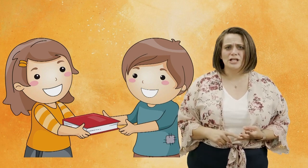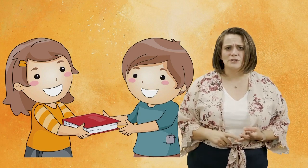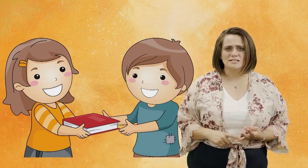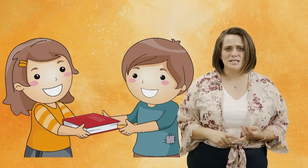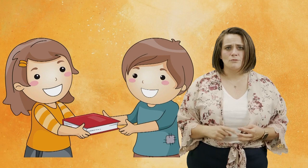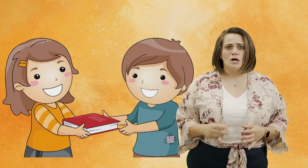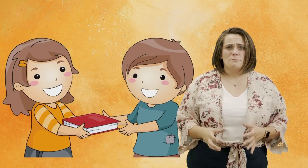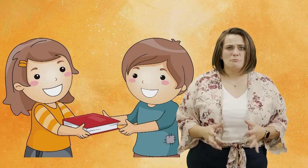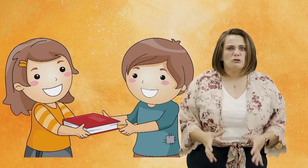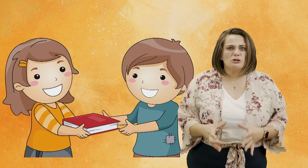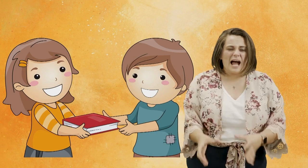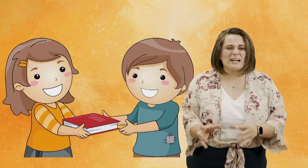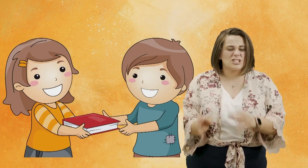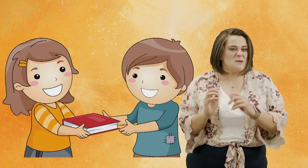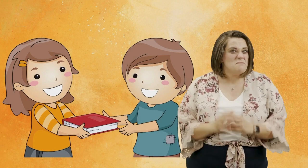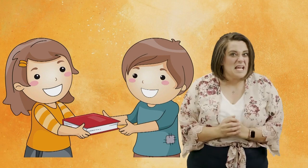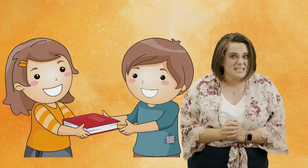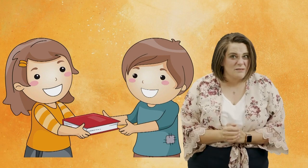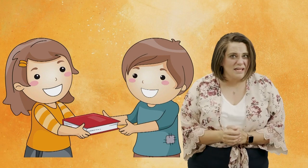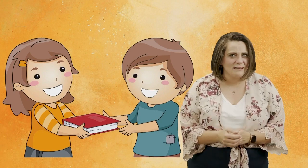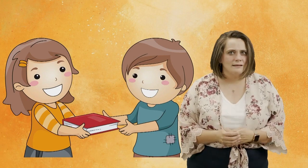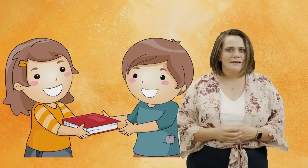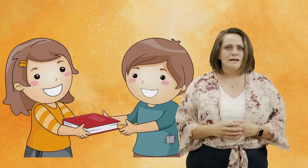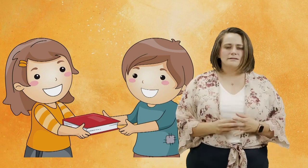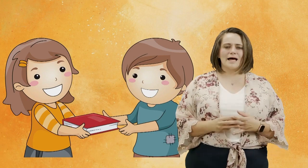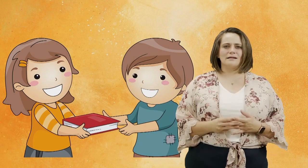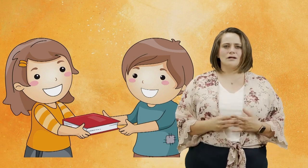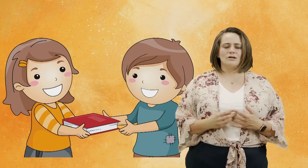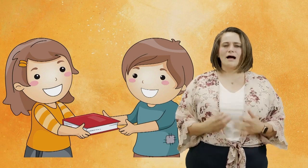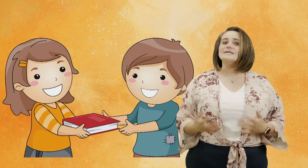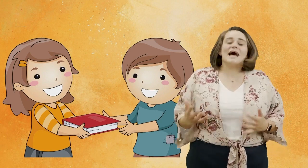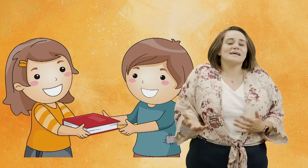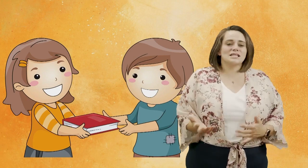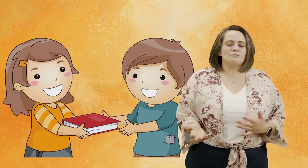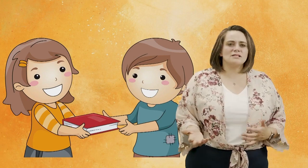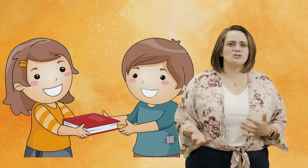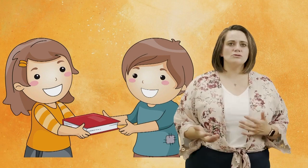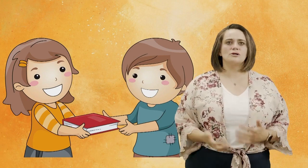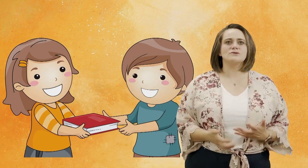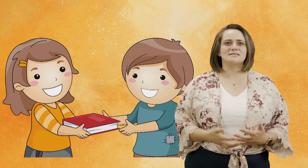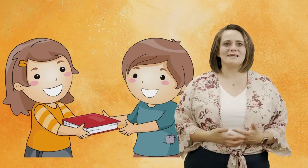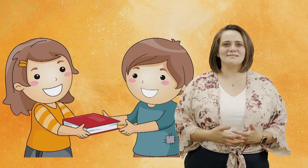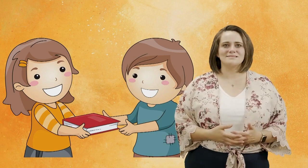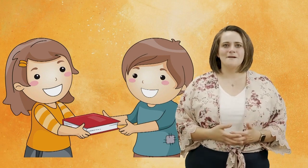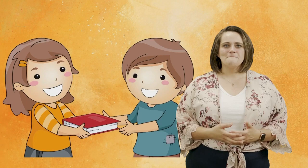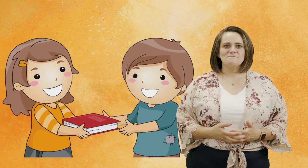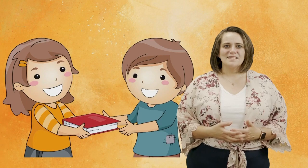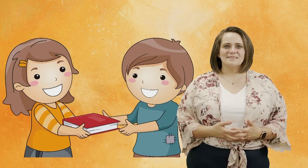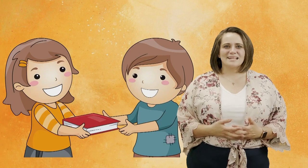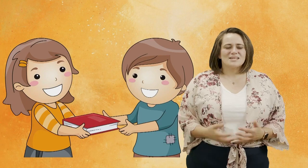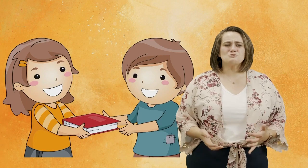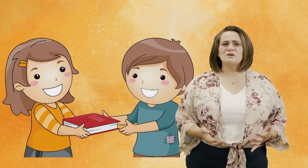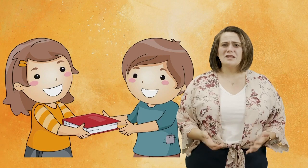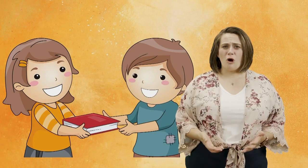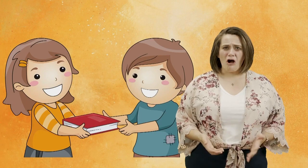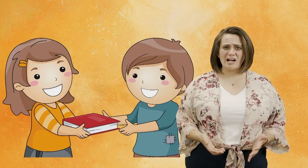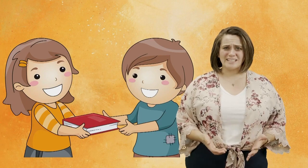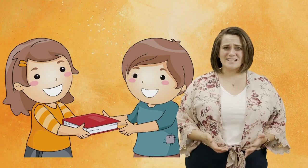generous to them people who are actually mean to me that god is asking me to do those things that sounds really hard